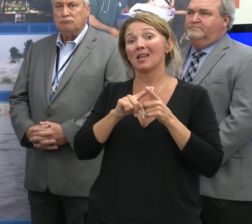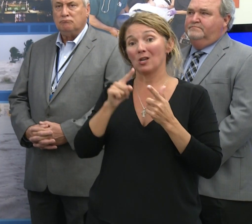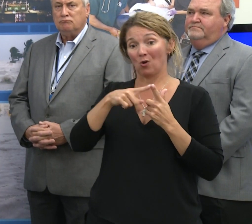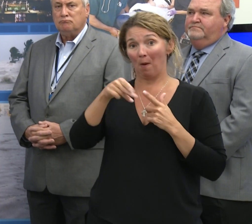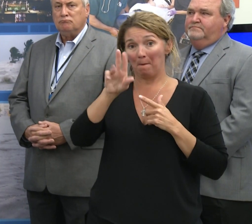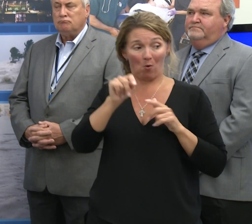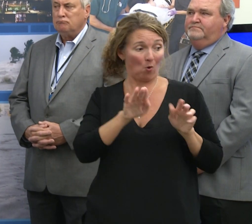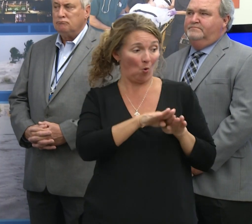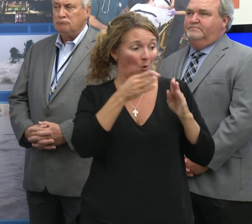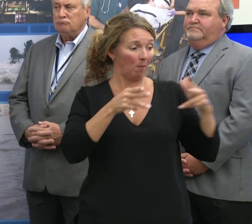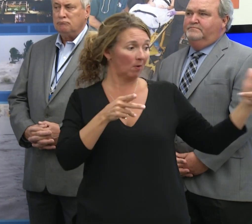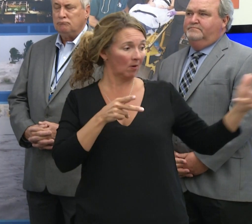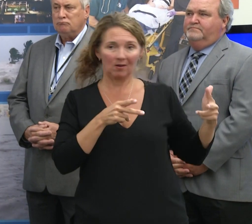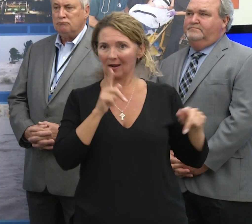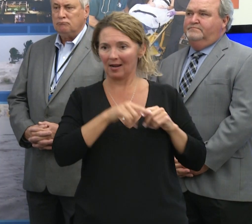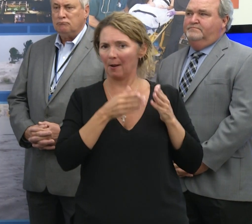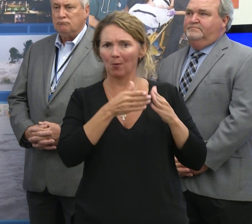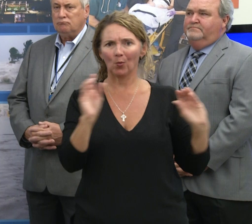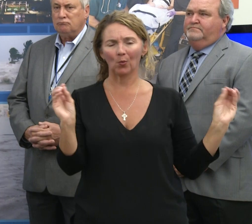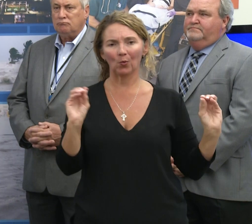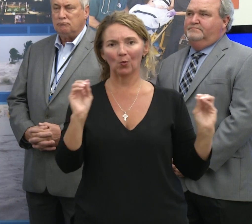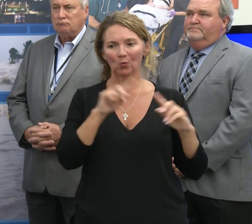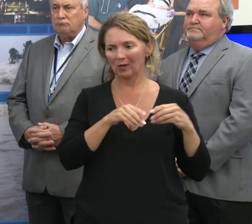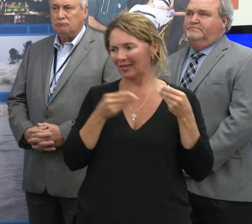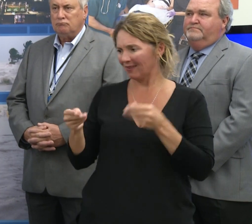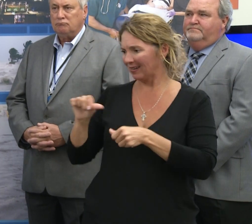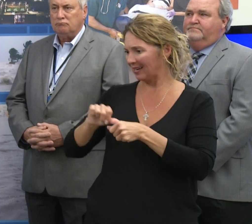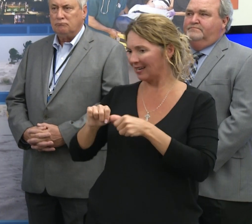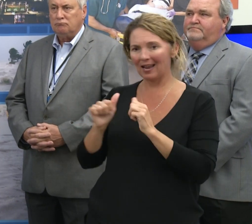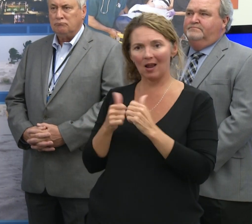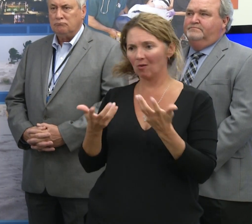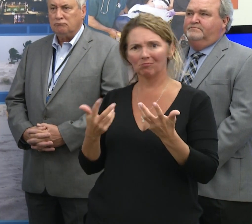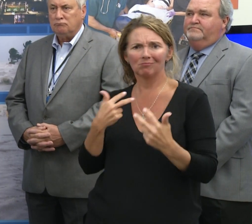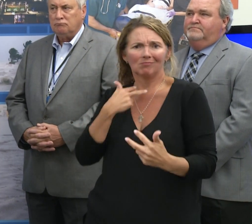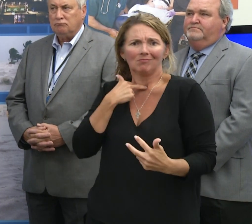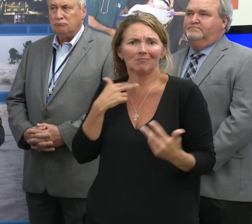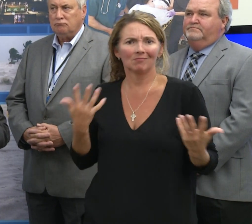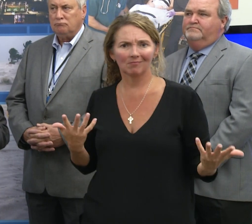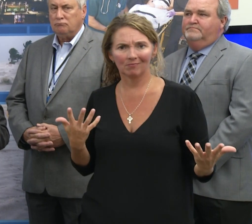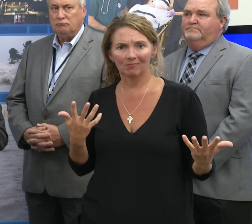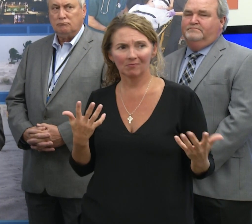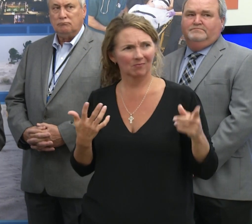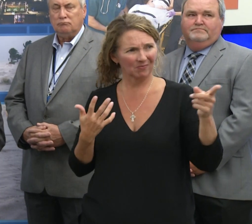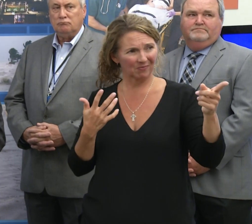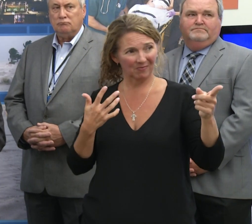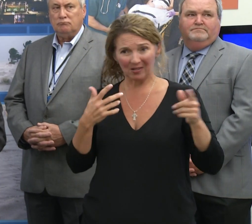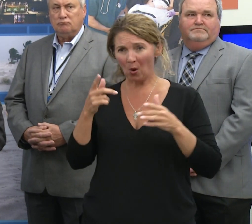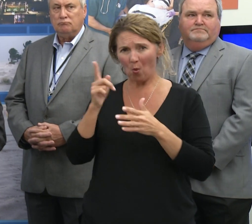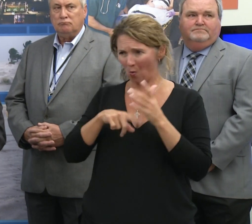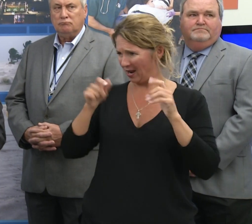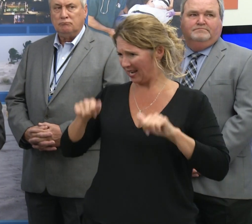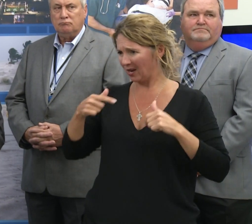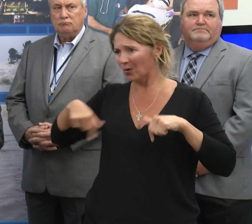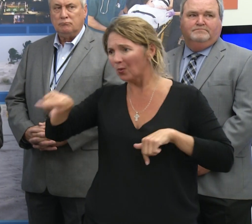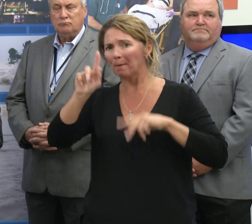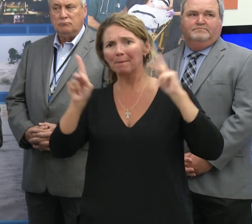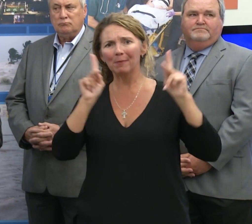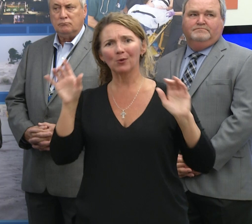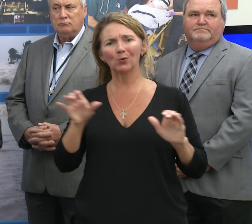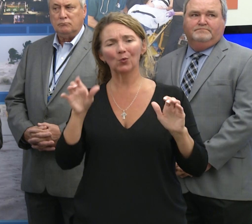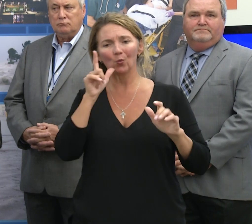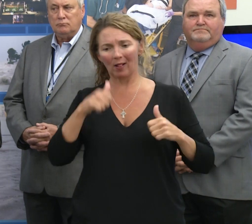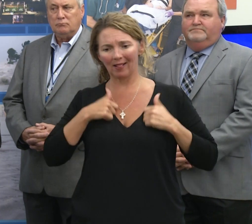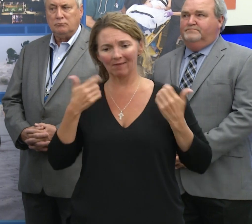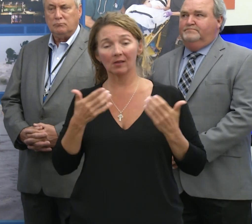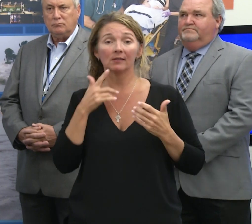the port opened up, we couldn't get ships in here to supply the gas stations. So, you know, they can